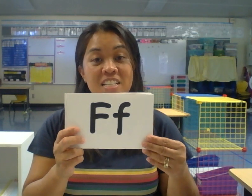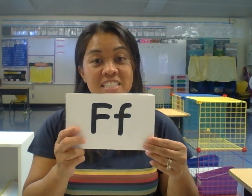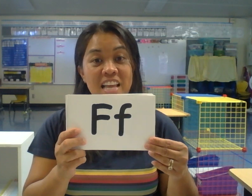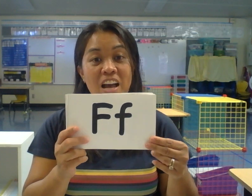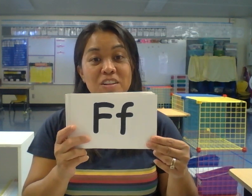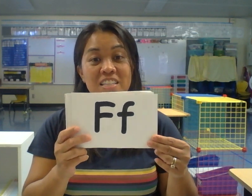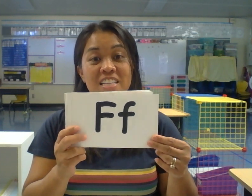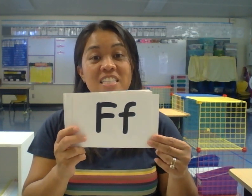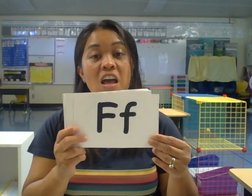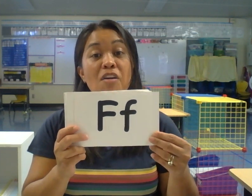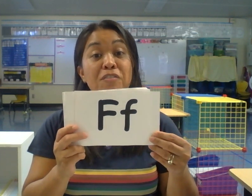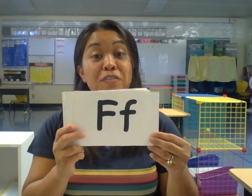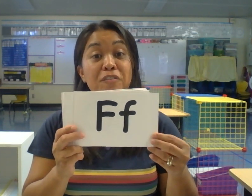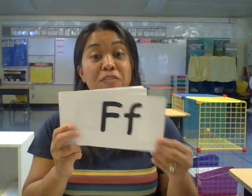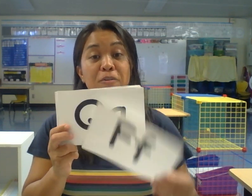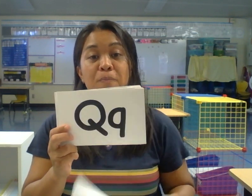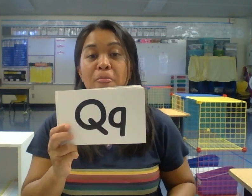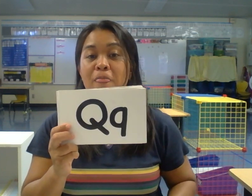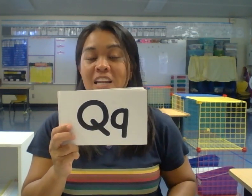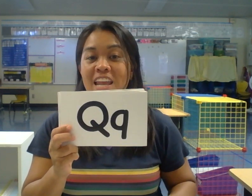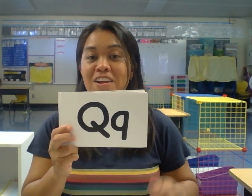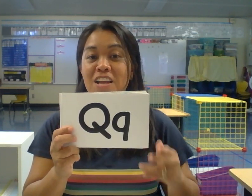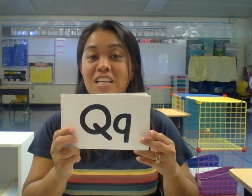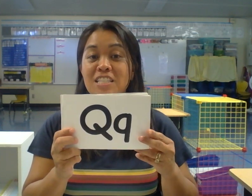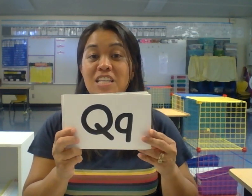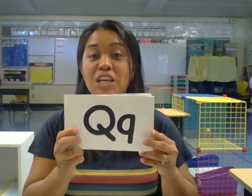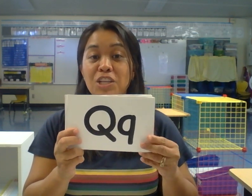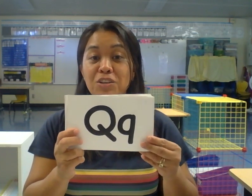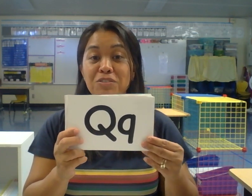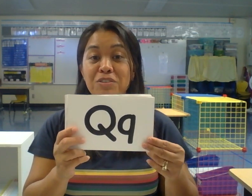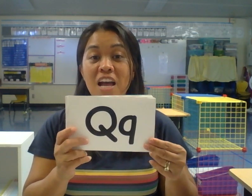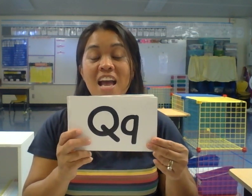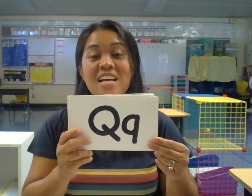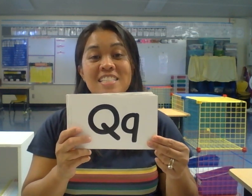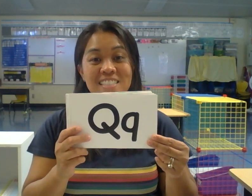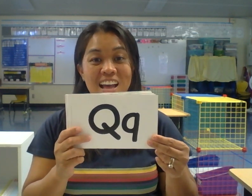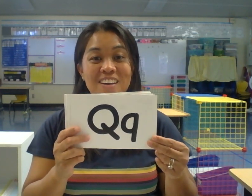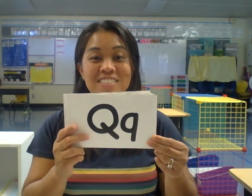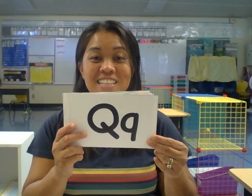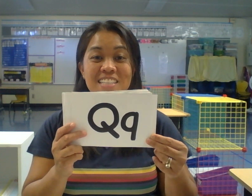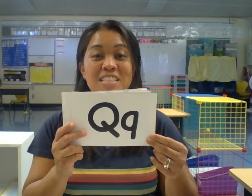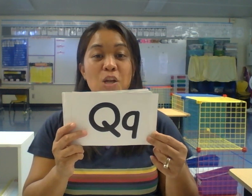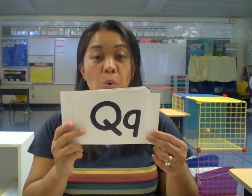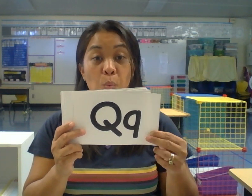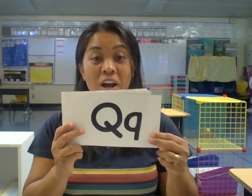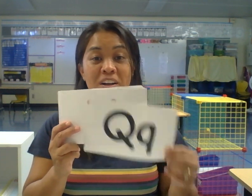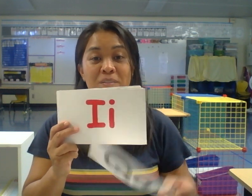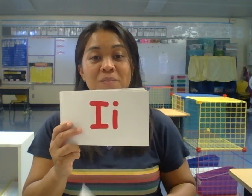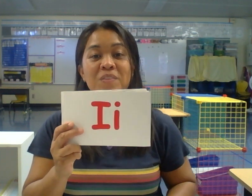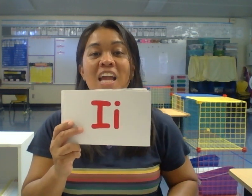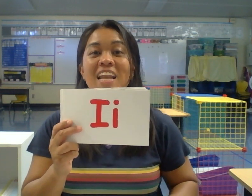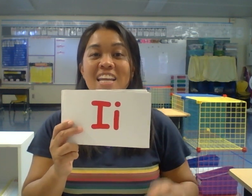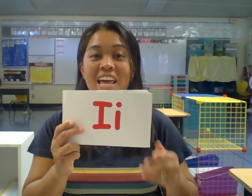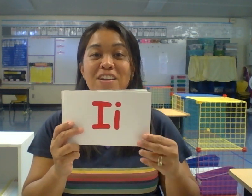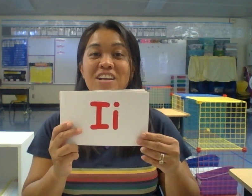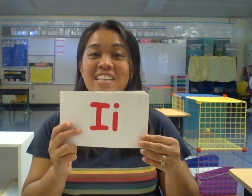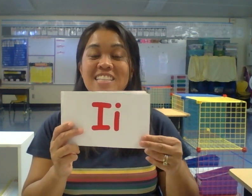Sound is X. Letter is Q. Sound is Q. Letter is